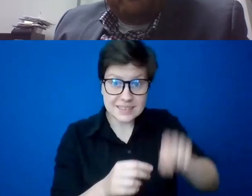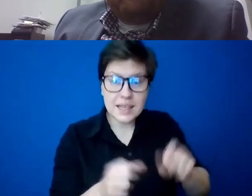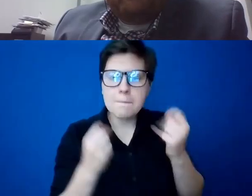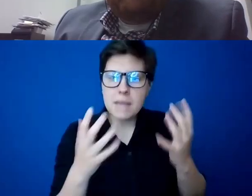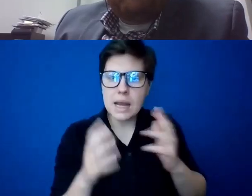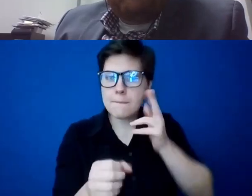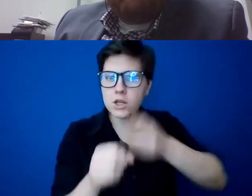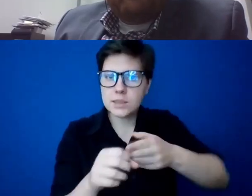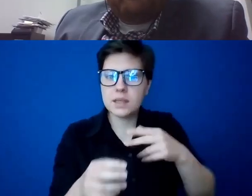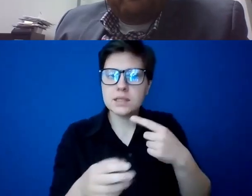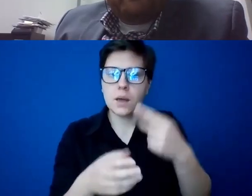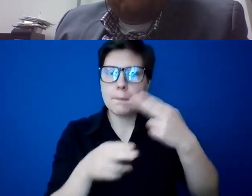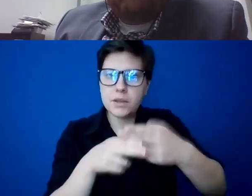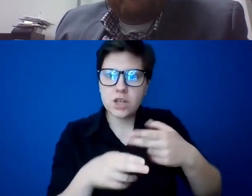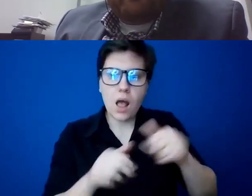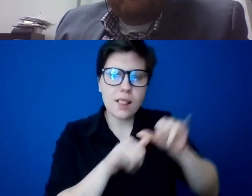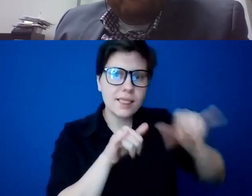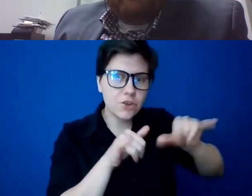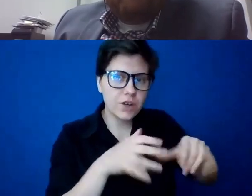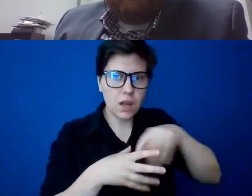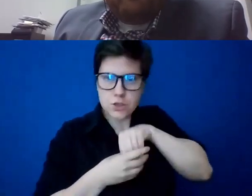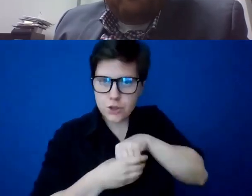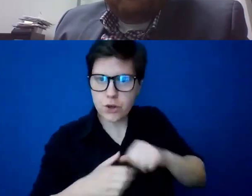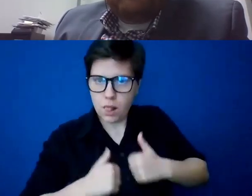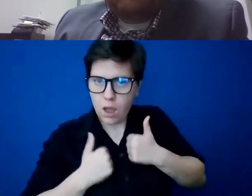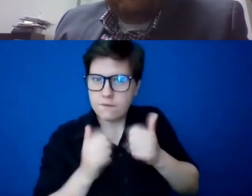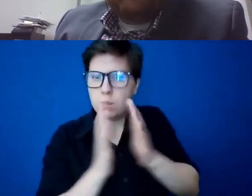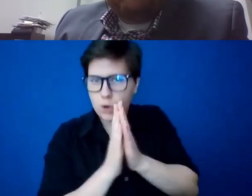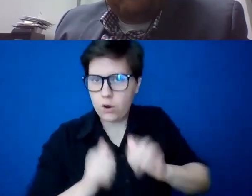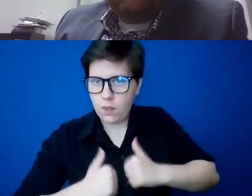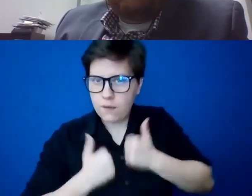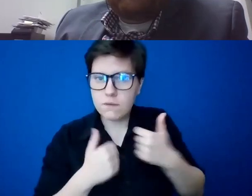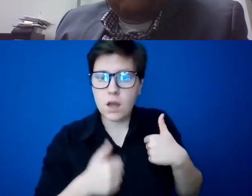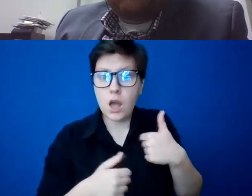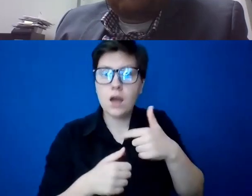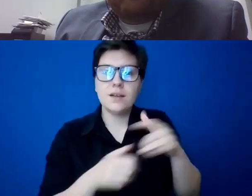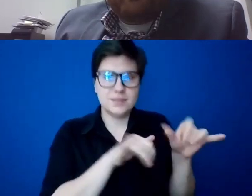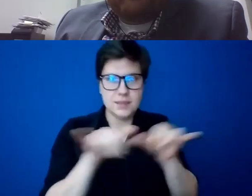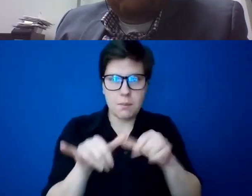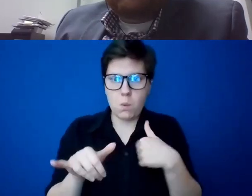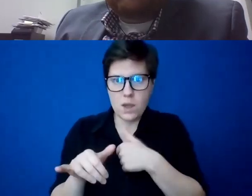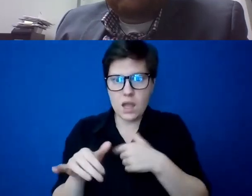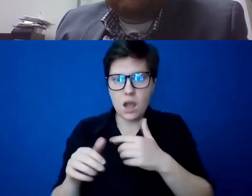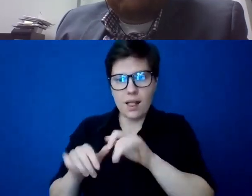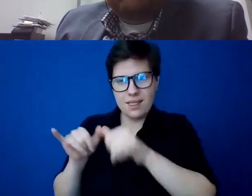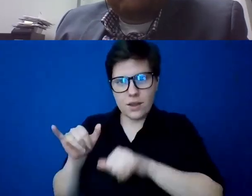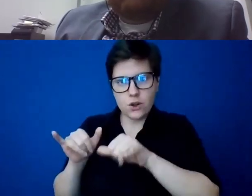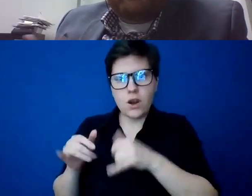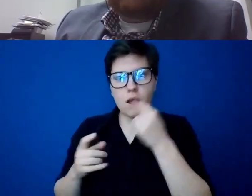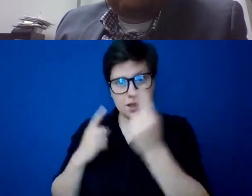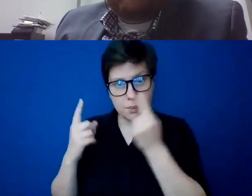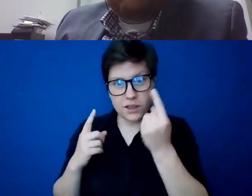beginning in the interior life and in the life of prayer that in as much as we linger in contemplation where we're all the better position to linger